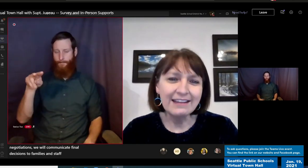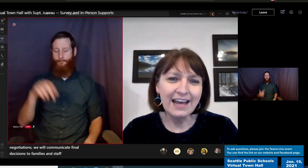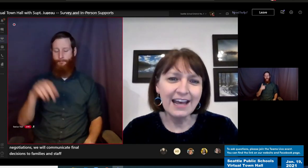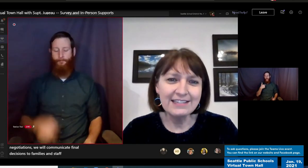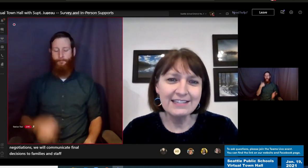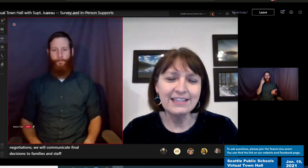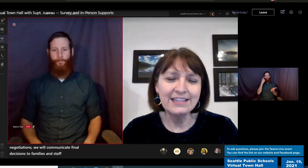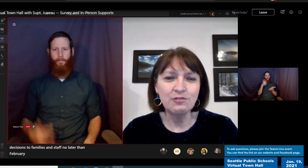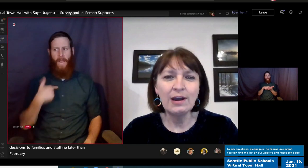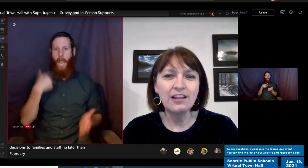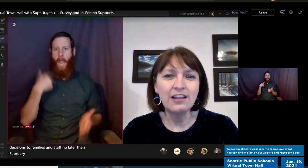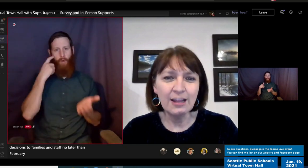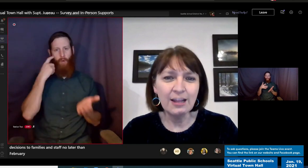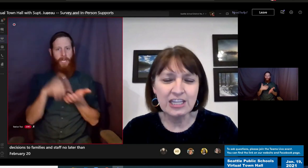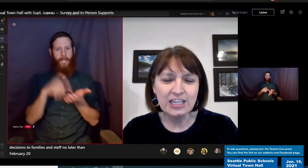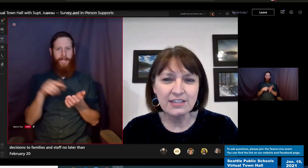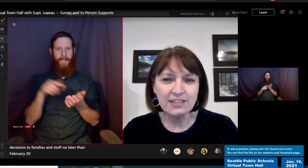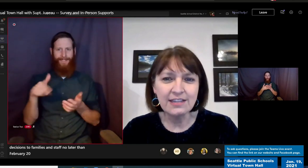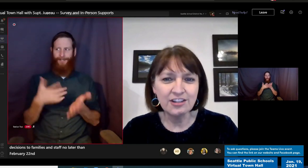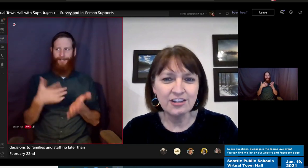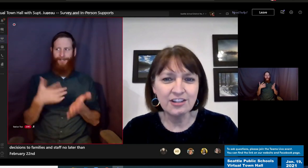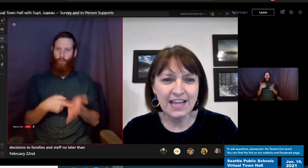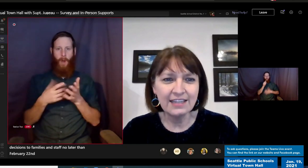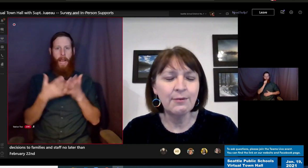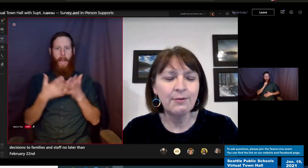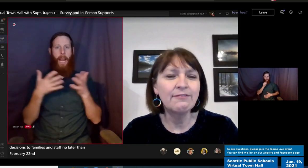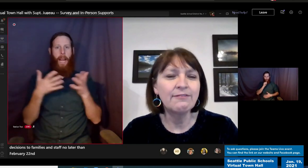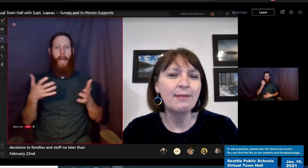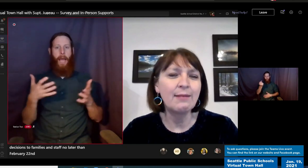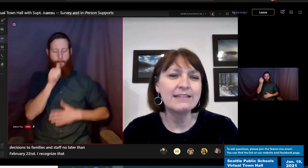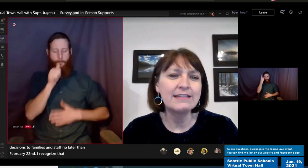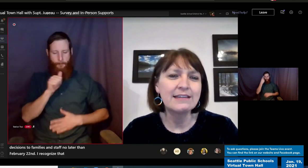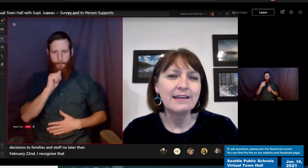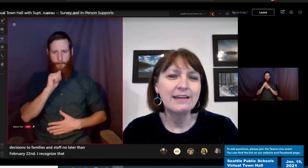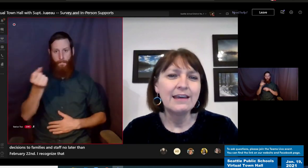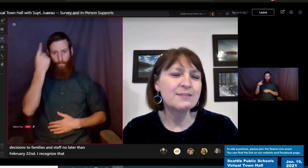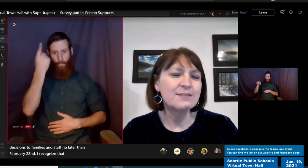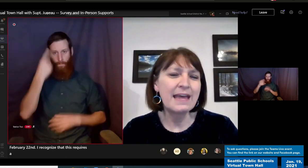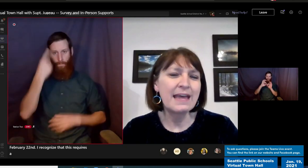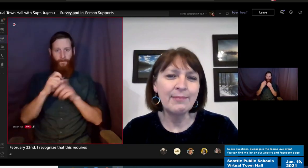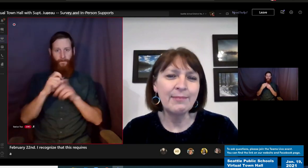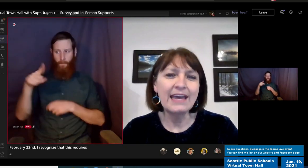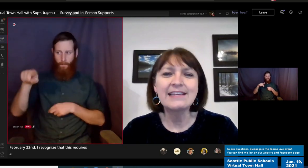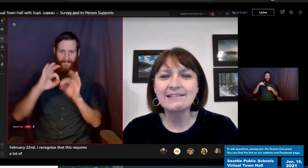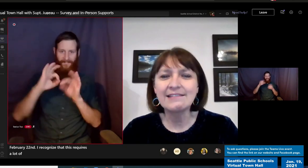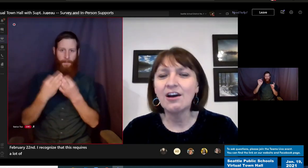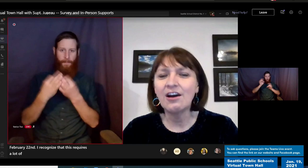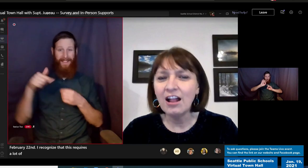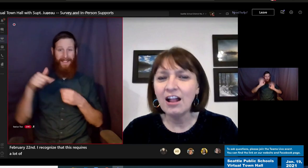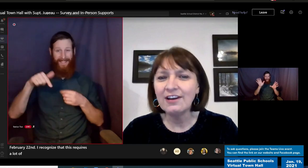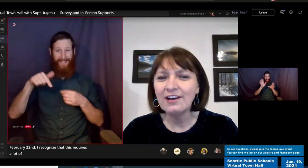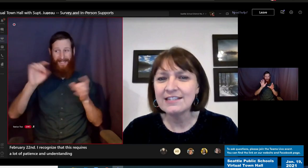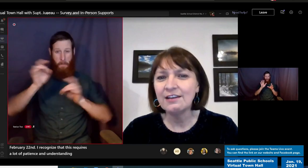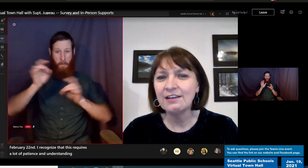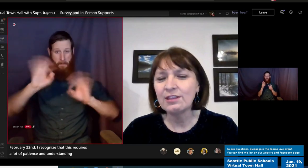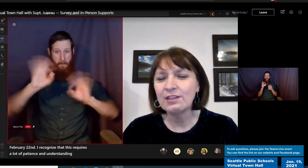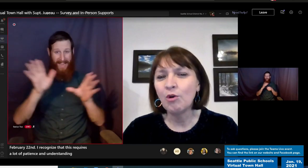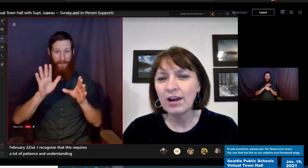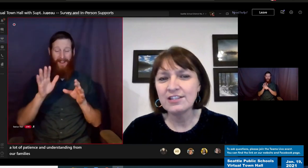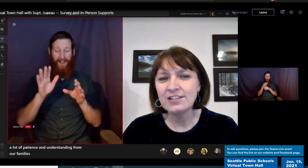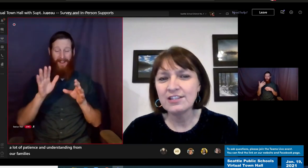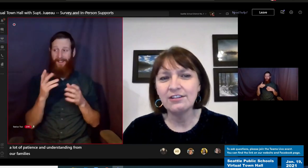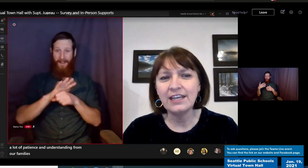that this requires a lot of patience and understanding from our families. This pandemic has asked all of us to live with more